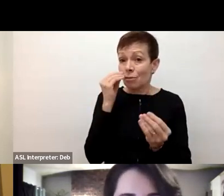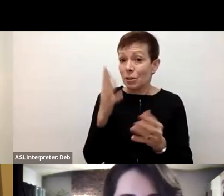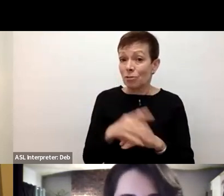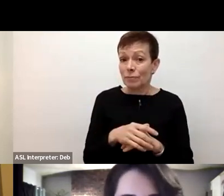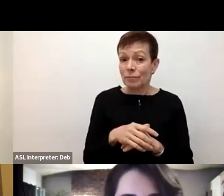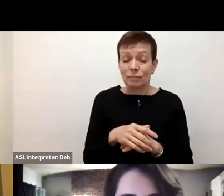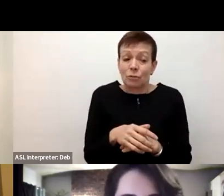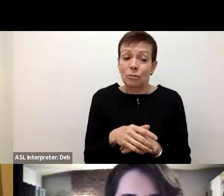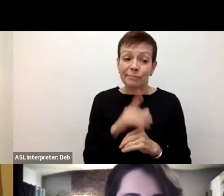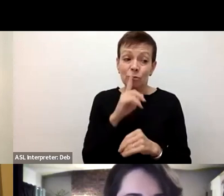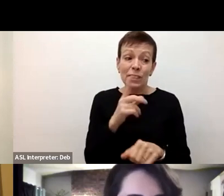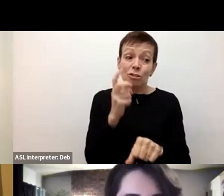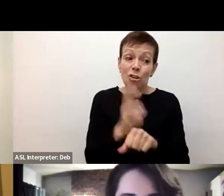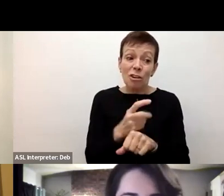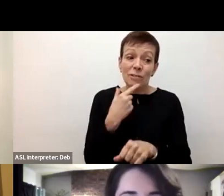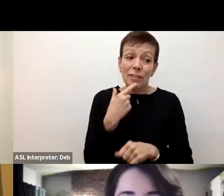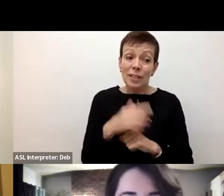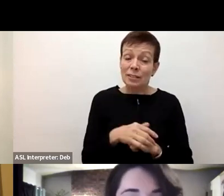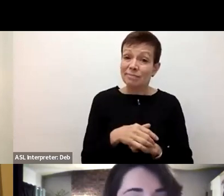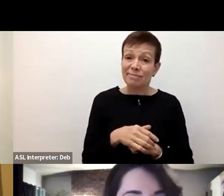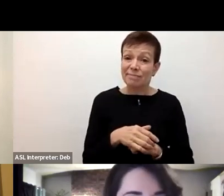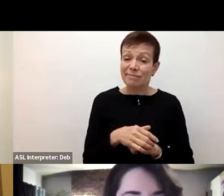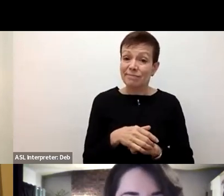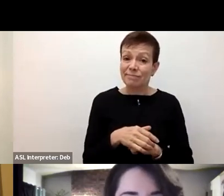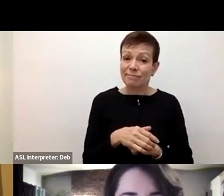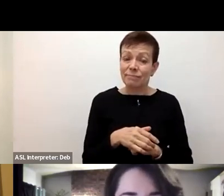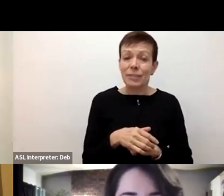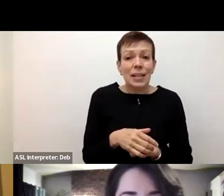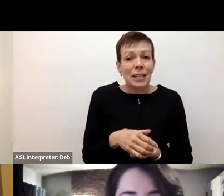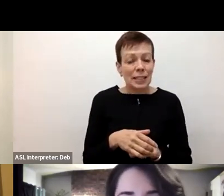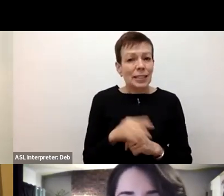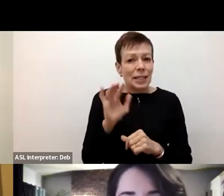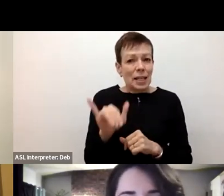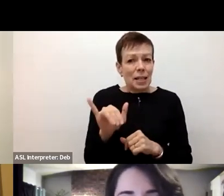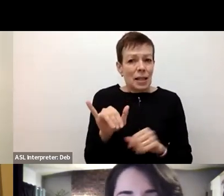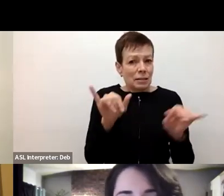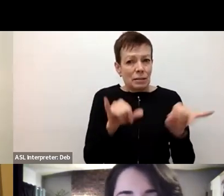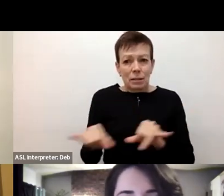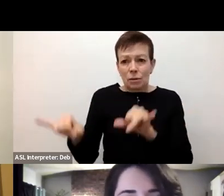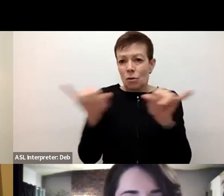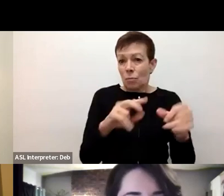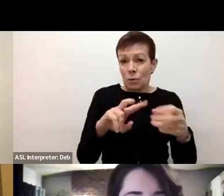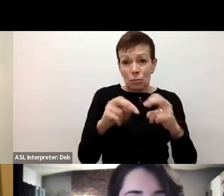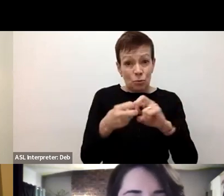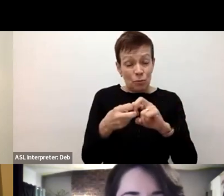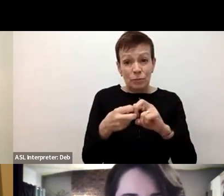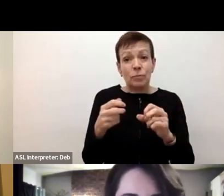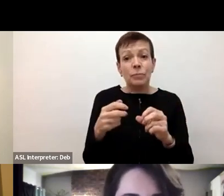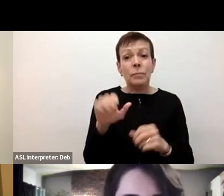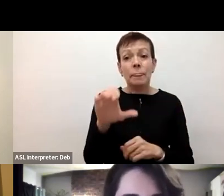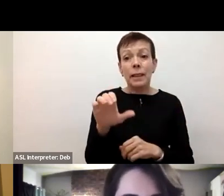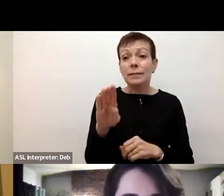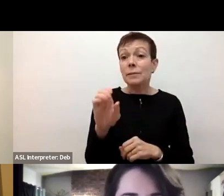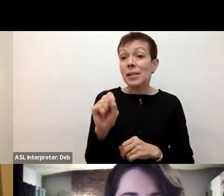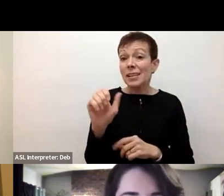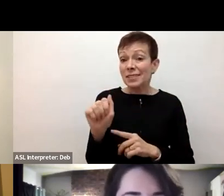It's really hard to say. And there's a lot, and this is not uncommon. There's a lot of information that's missing. Dr.